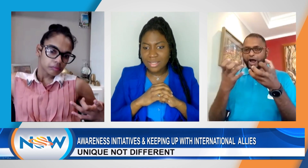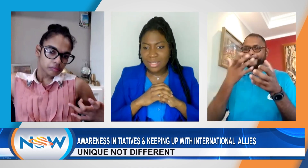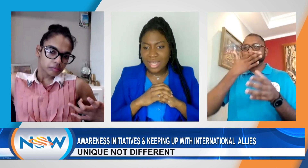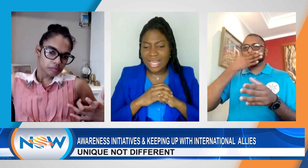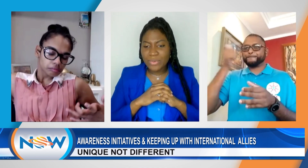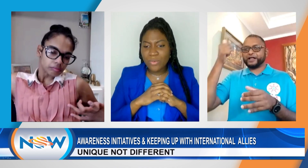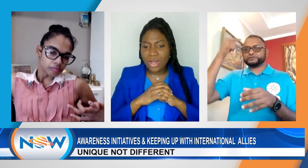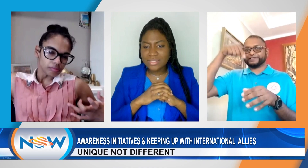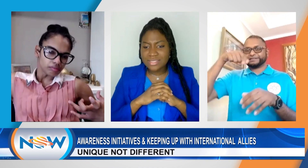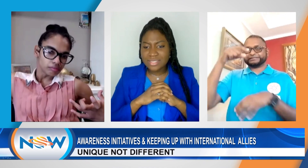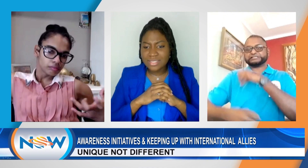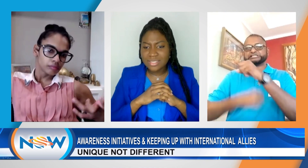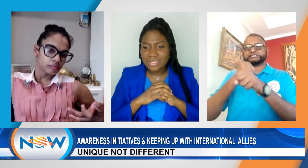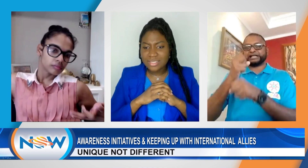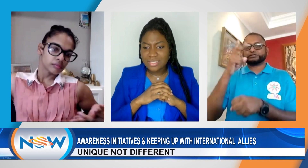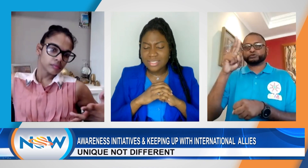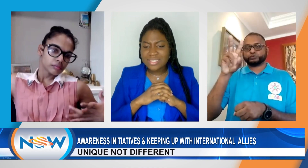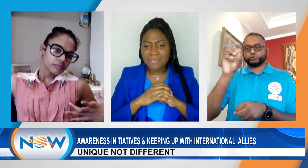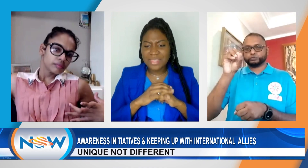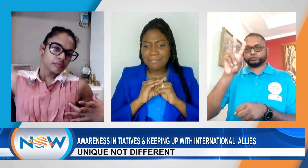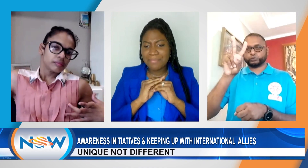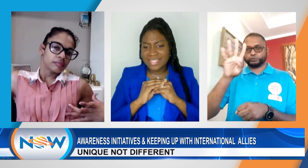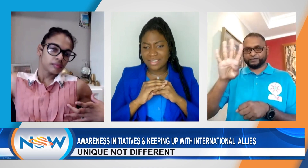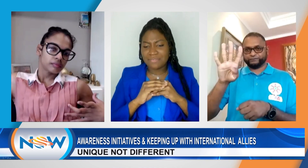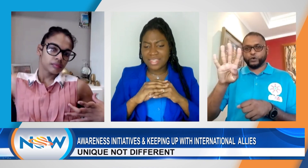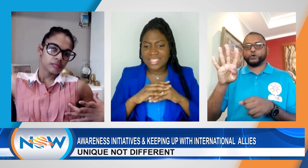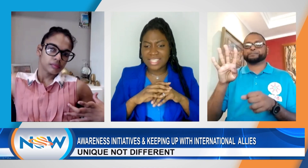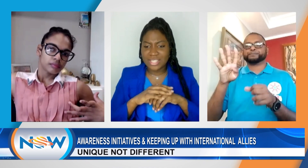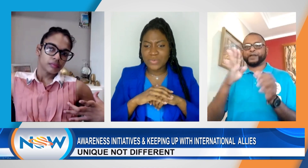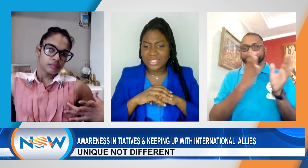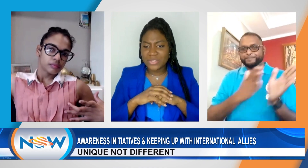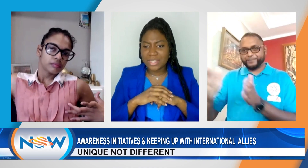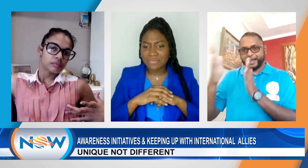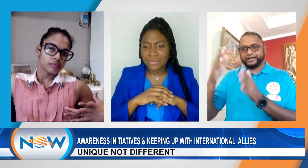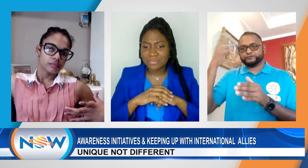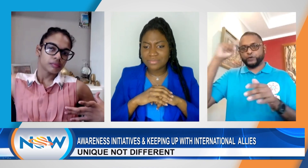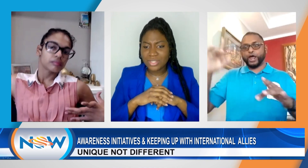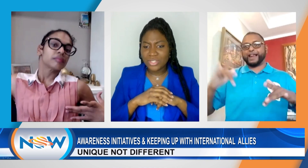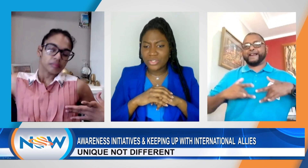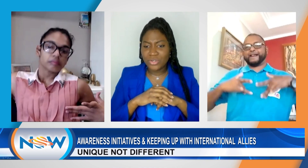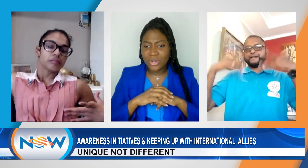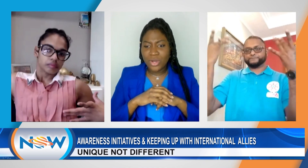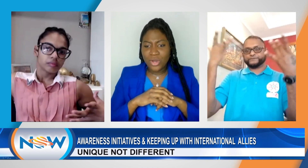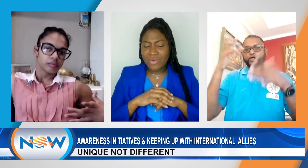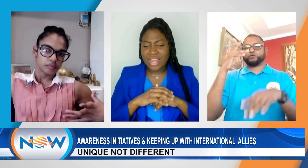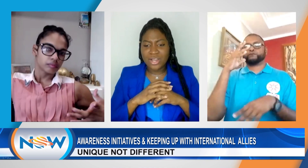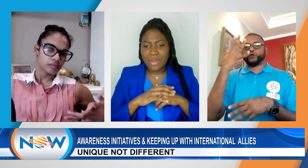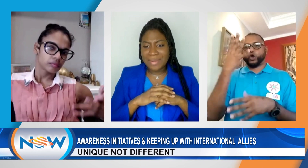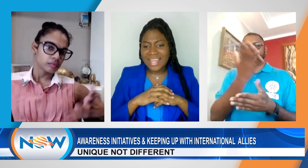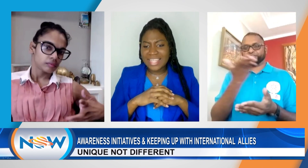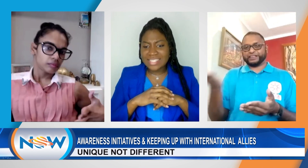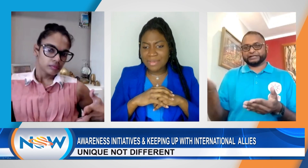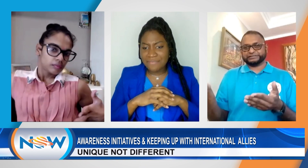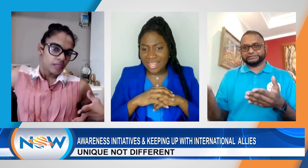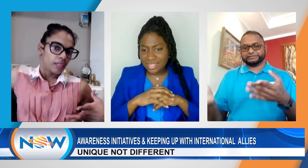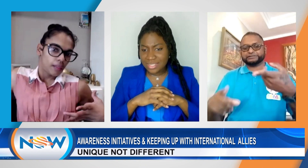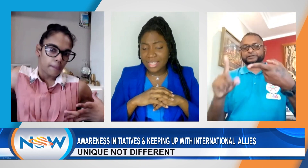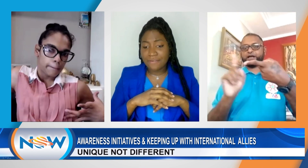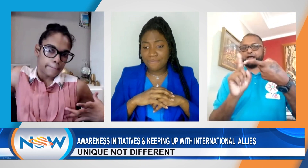And we want something better for this year, 2024. You know, right now we're planning some events. There are